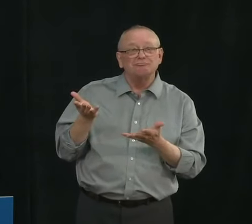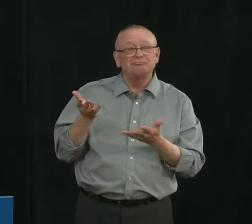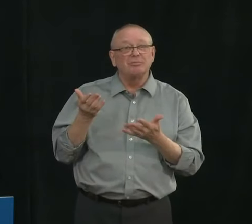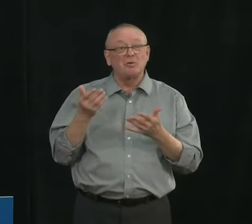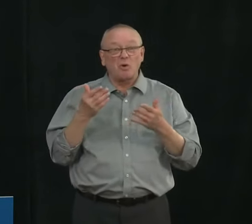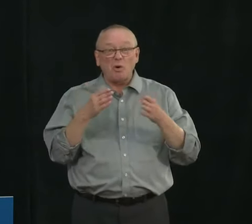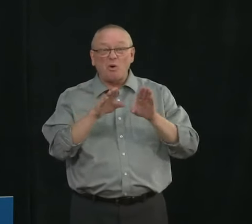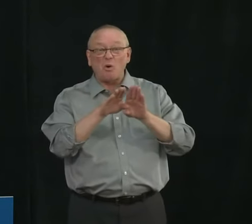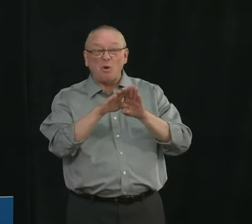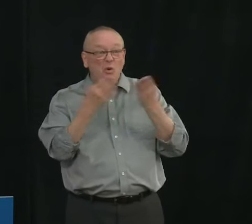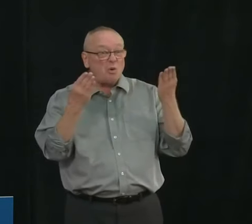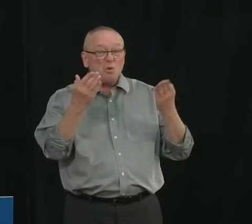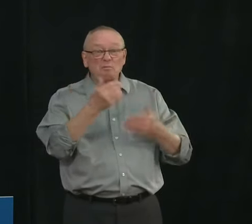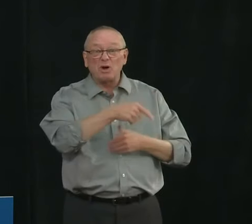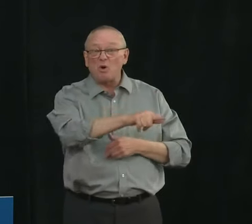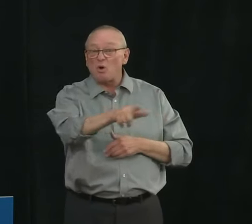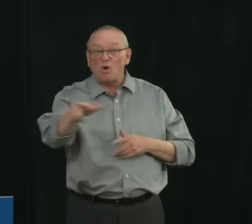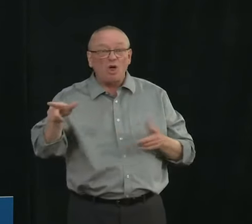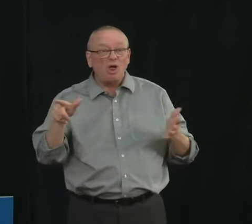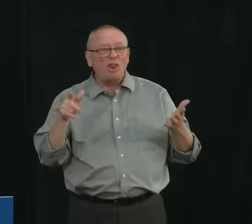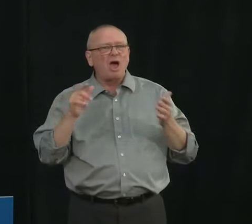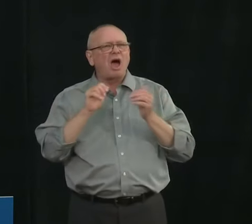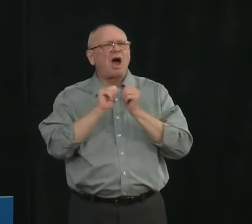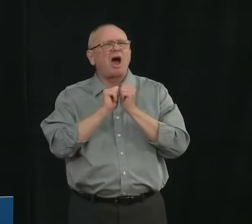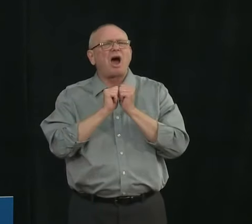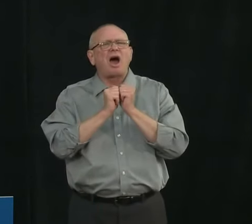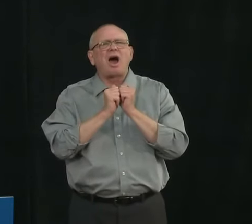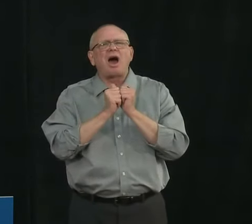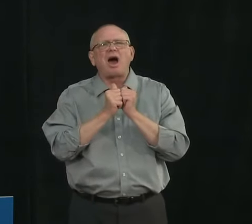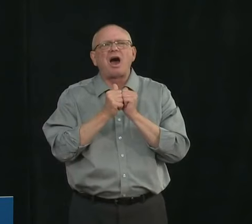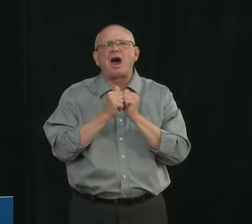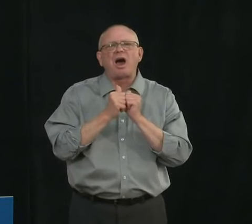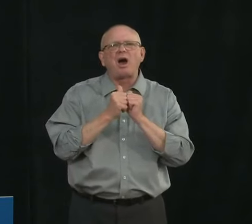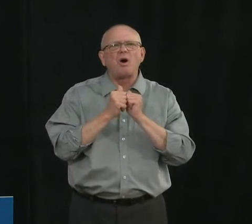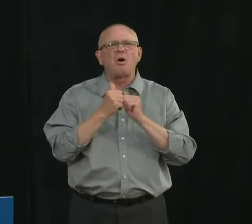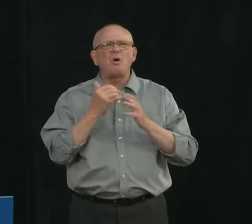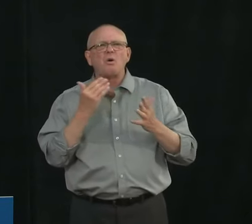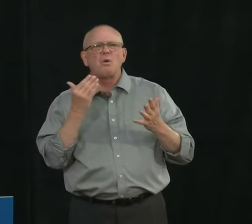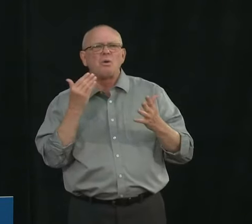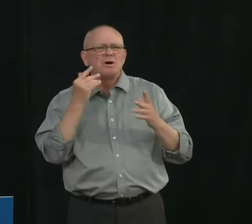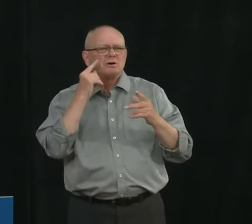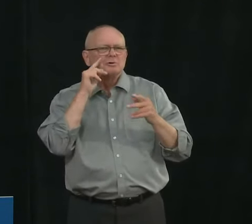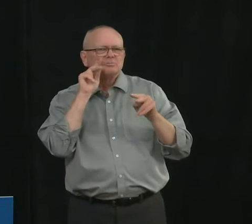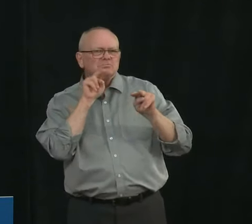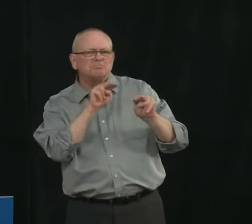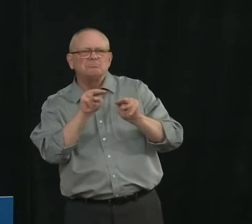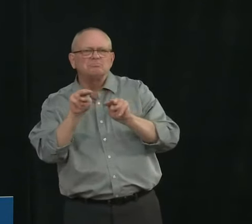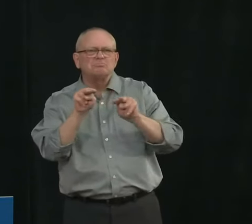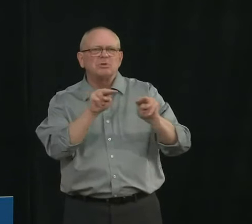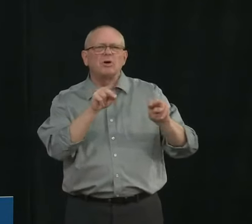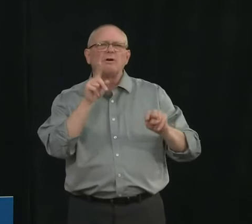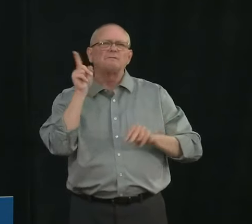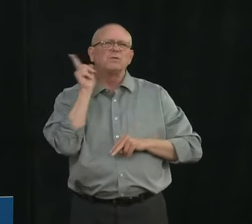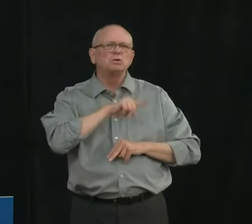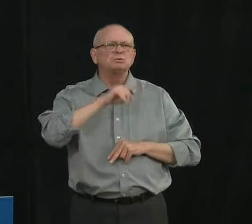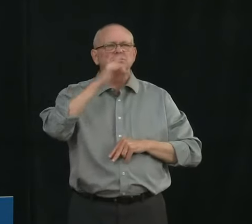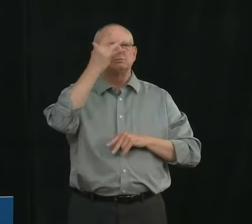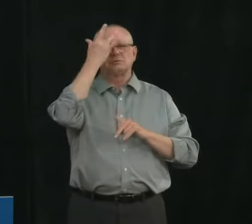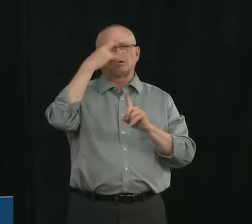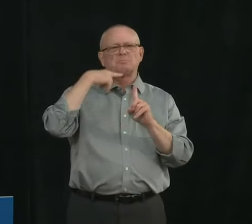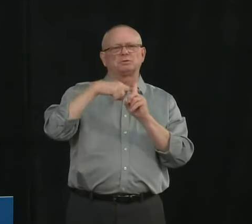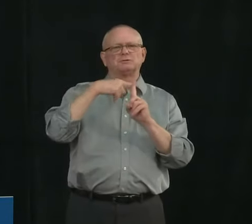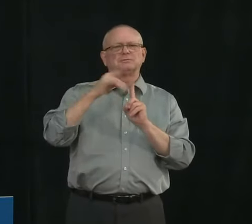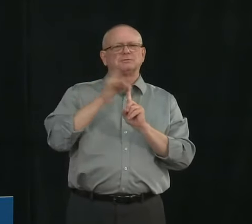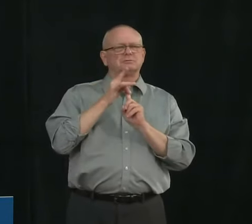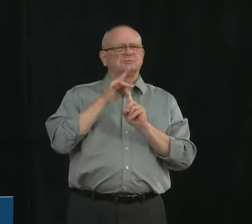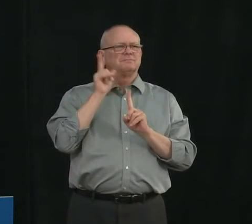testing what precautions are in place when it comes to false positives and what new clinical information are you expecting to find by testing broadly or is this more about using the